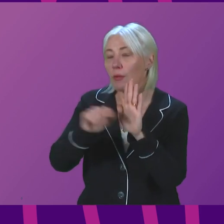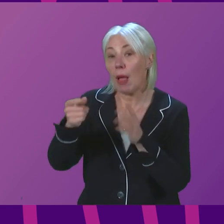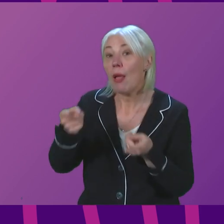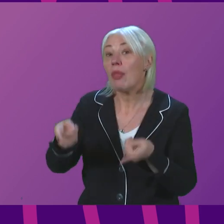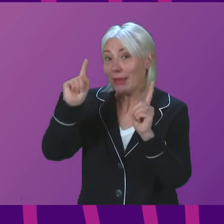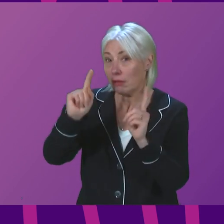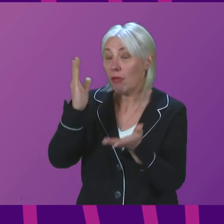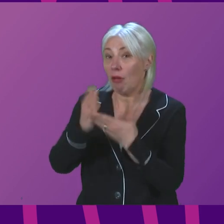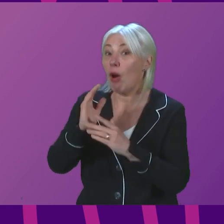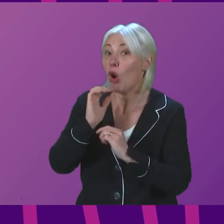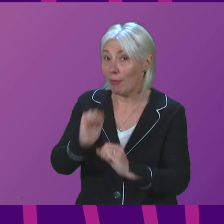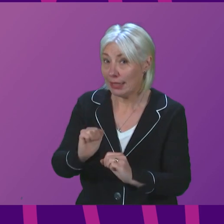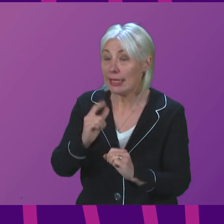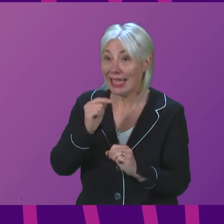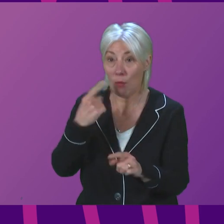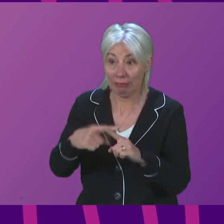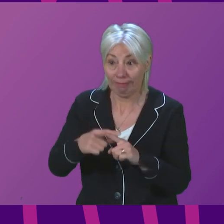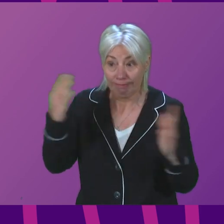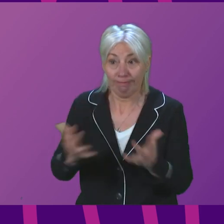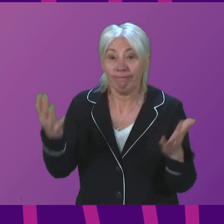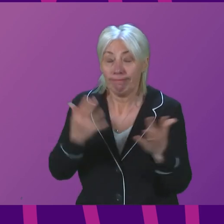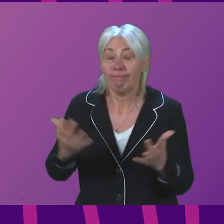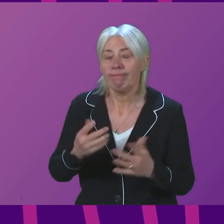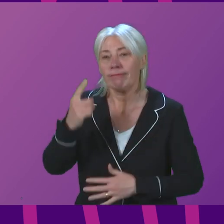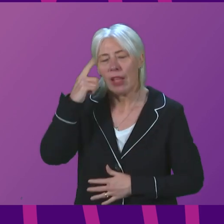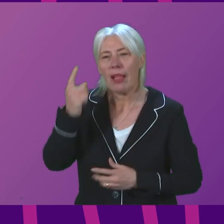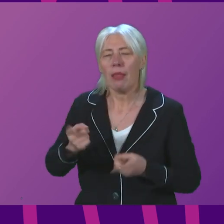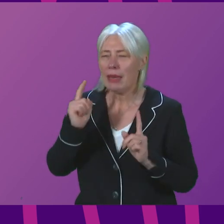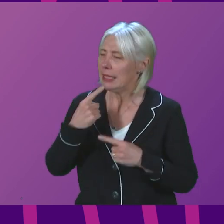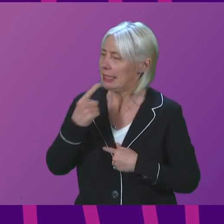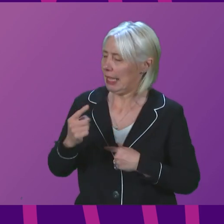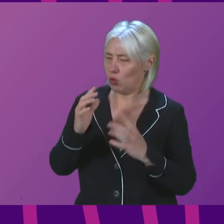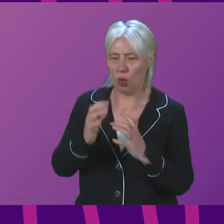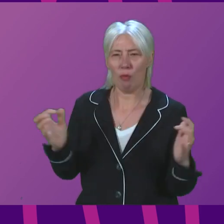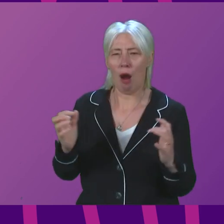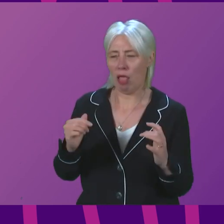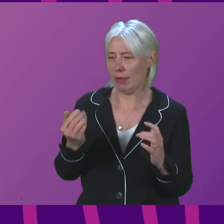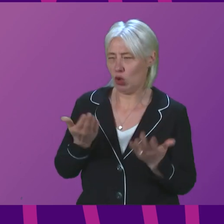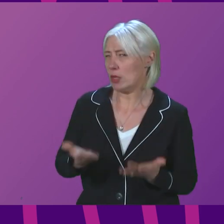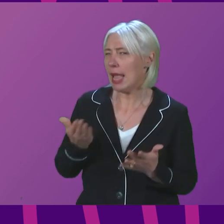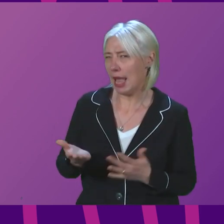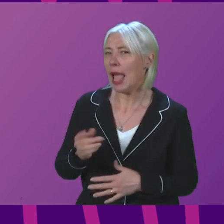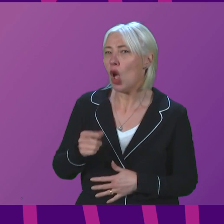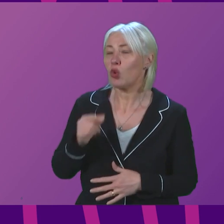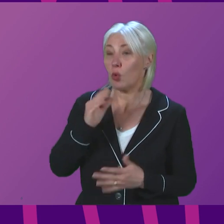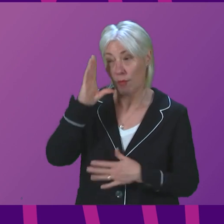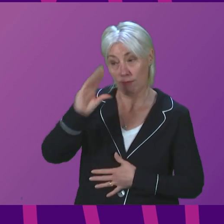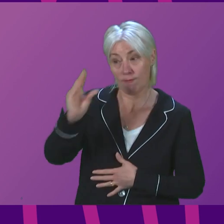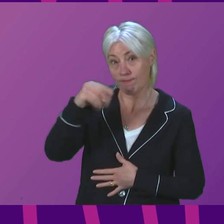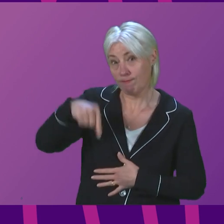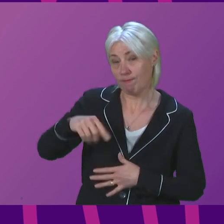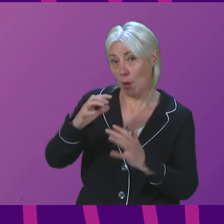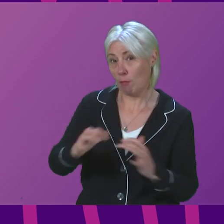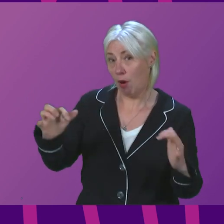to seeing if that work can be accelerated. think she may have said as much to Parliament earlier today. So we will keep Parliament updated